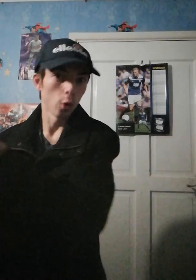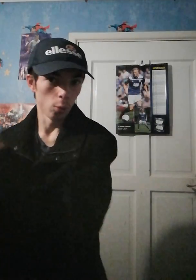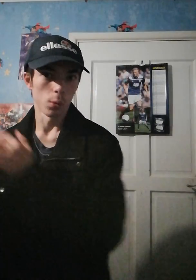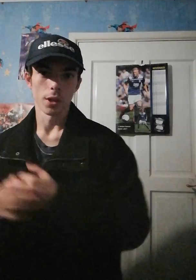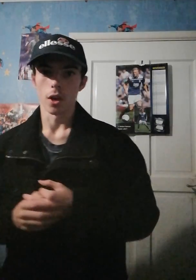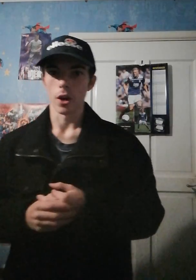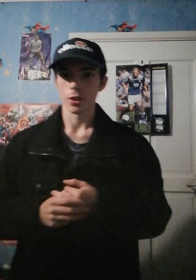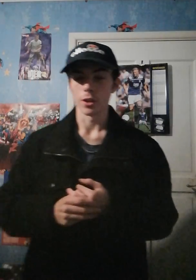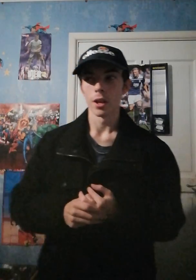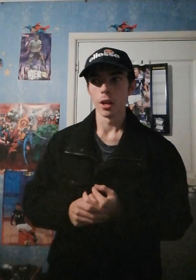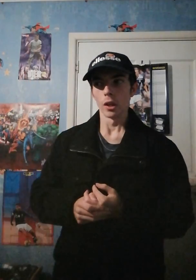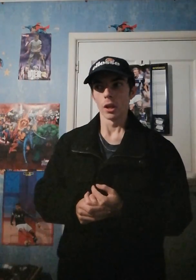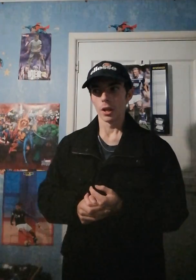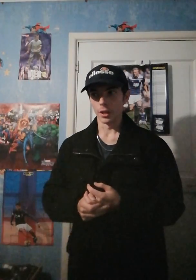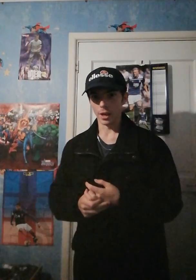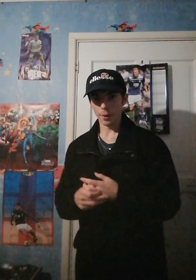upward direction, yeah.